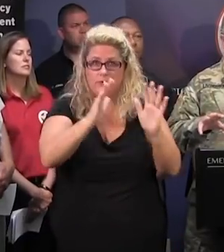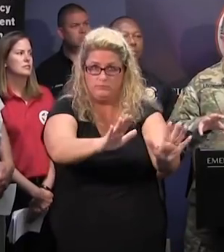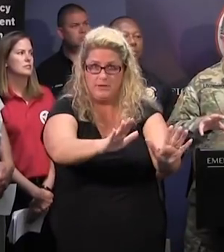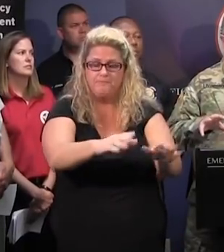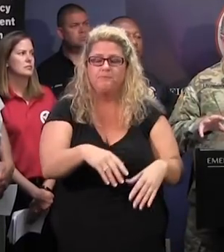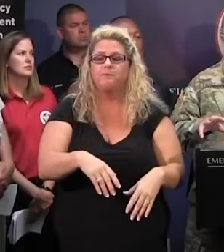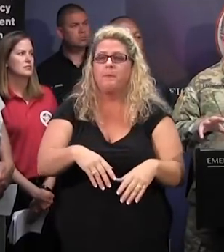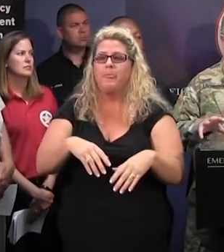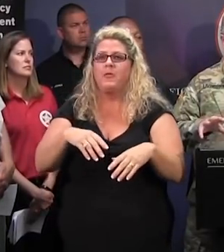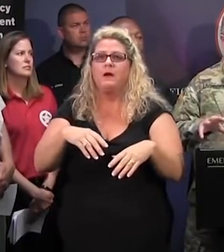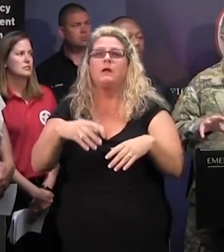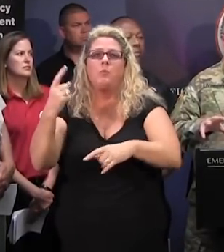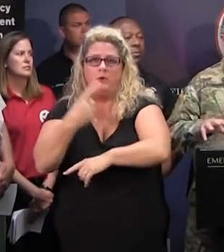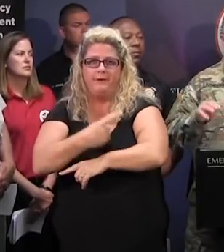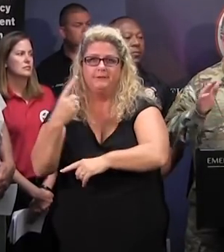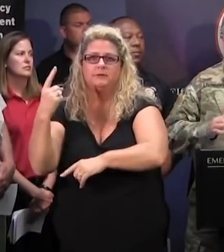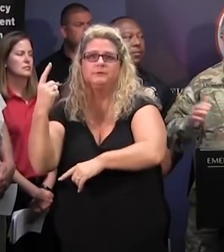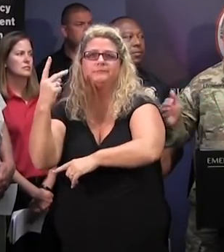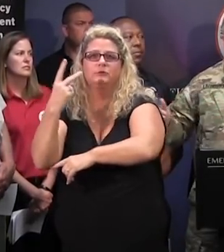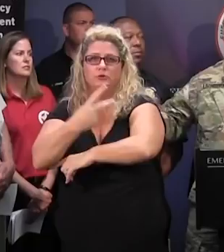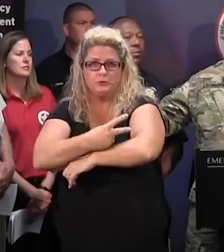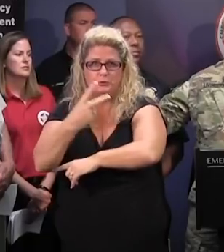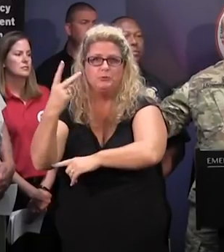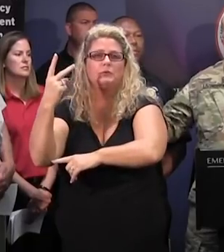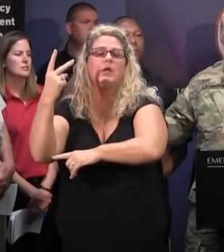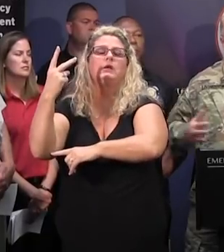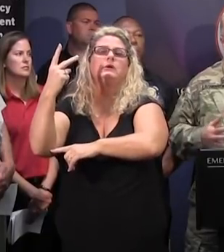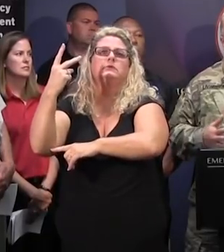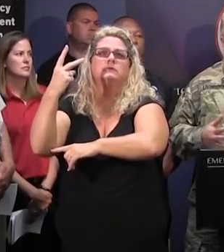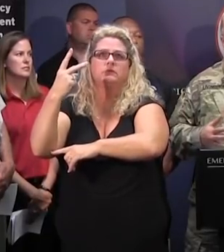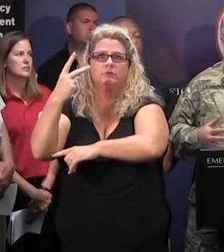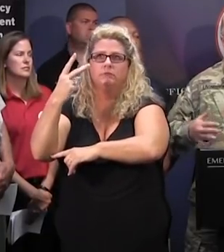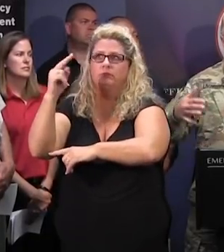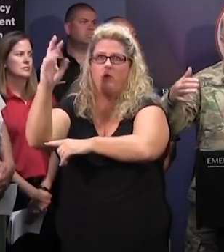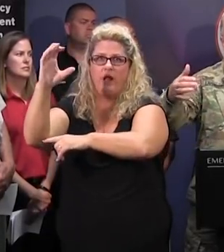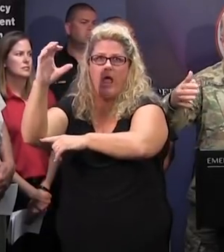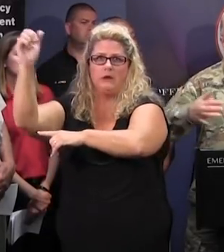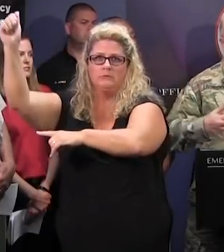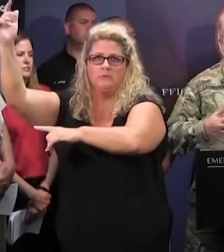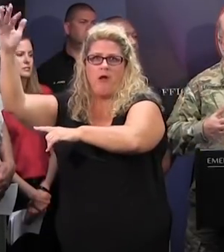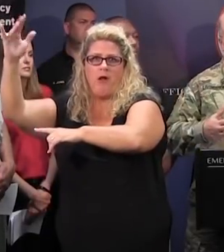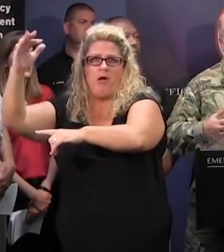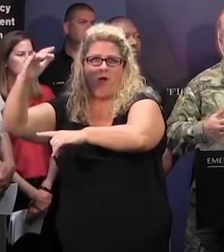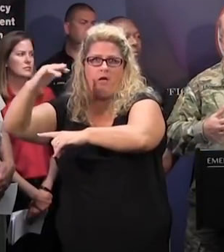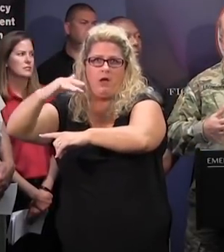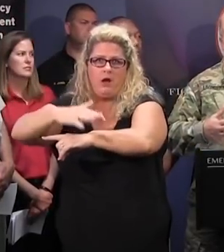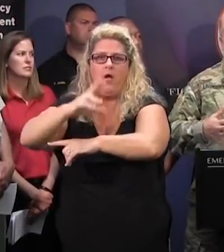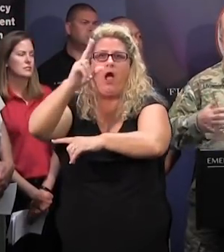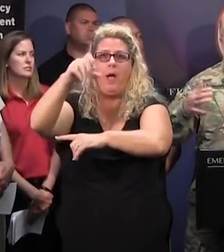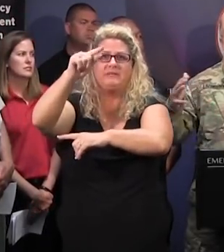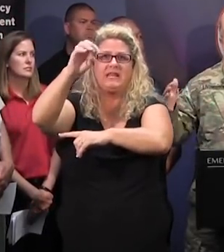rain is still coming down for a couple of days, one to two days later, you're going have stuff coming from North Carolina. You're going to have things coming in from the